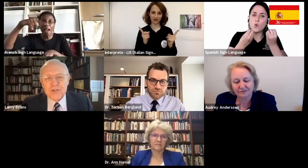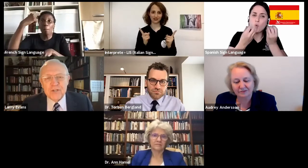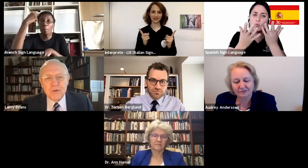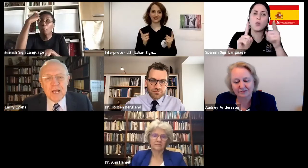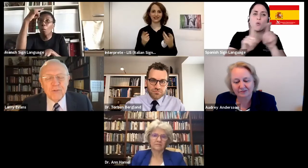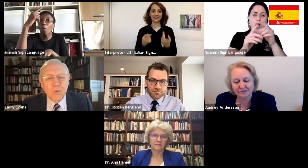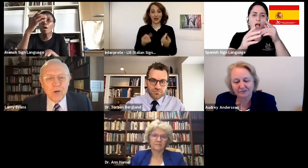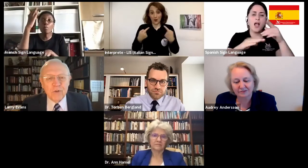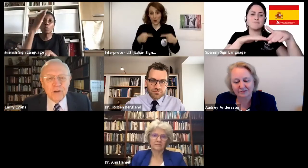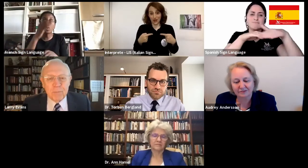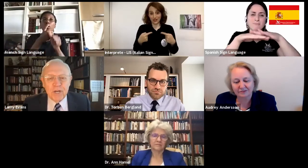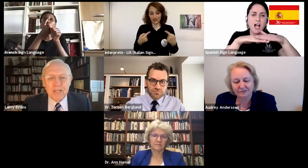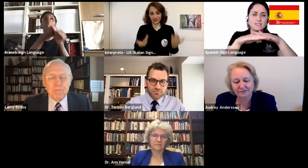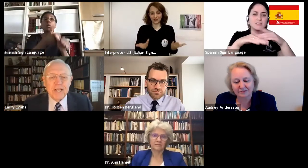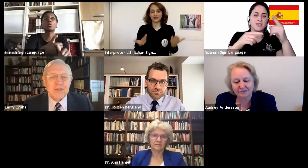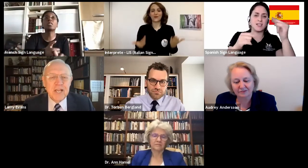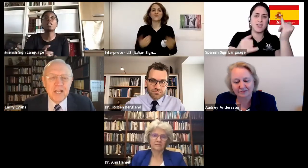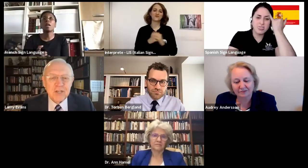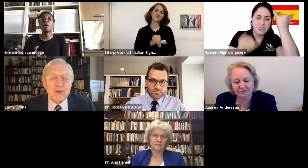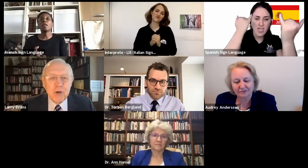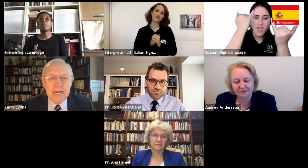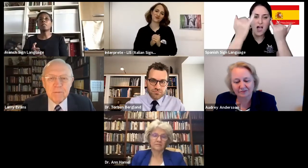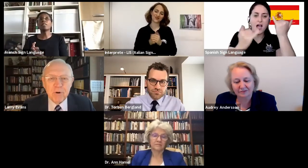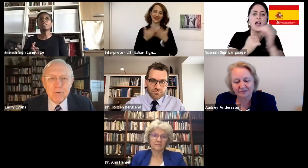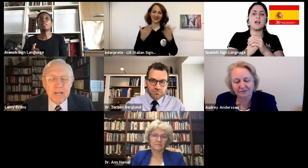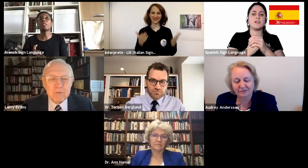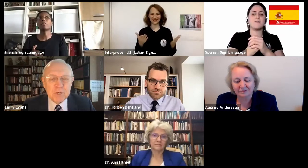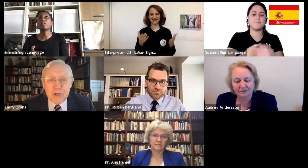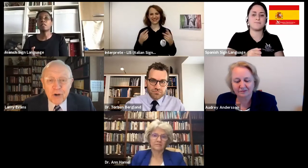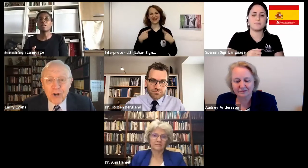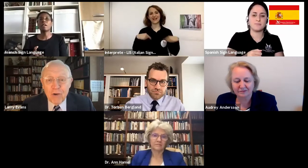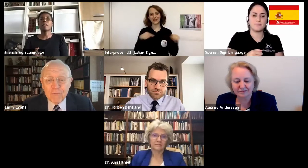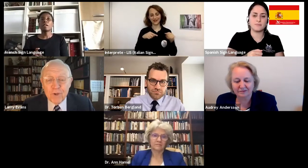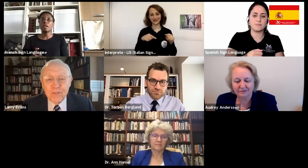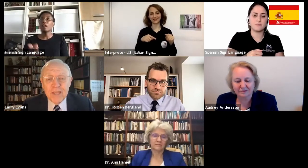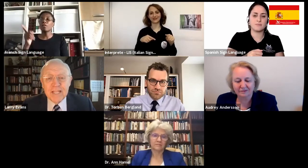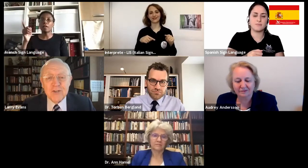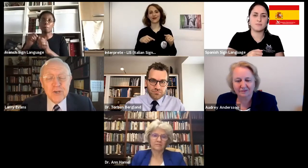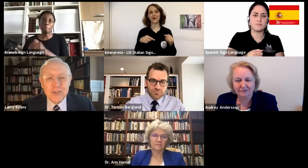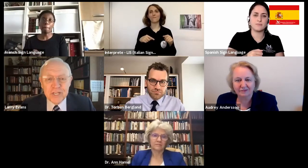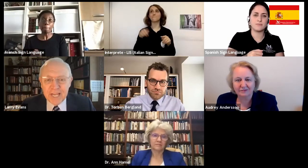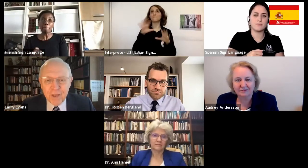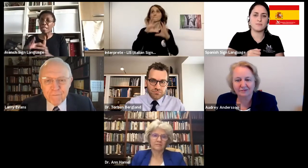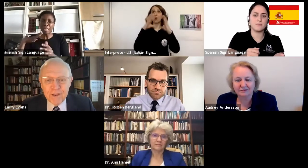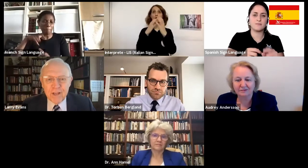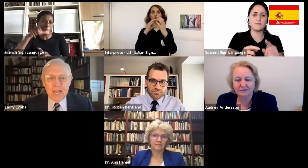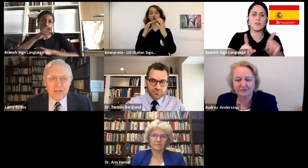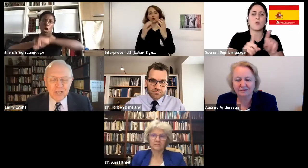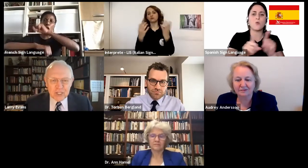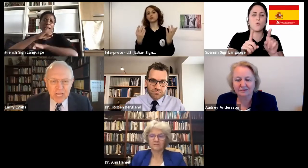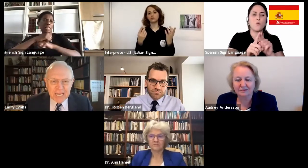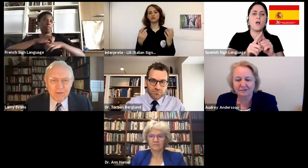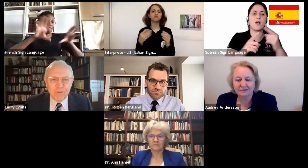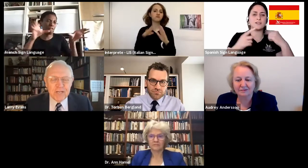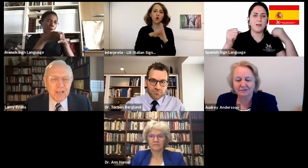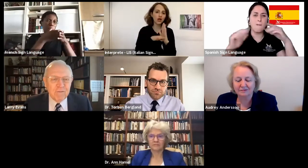divisions around the world that are putting in place as training programs. We started off with just the deaf and